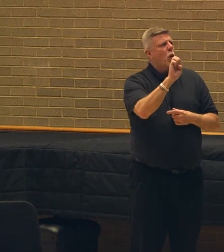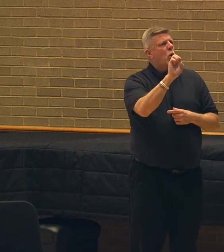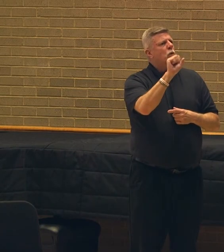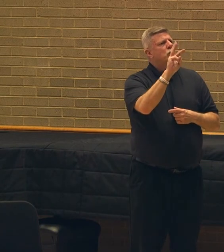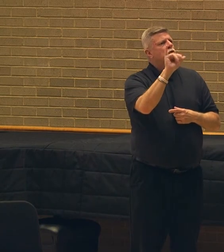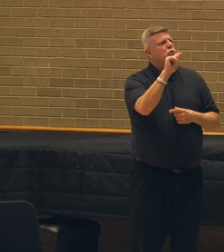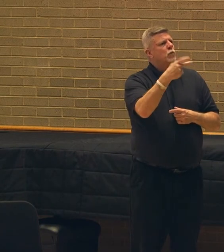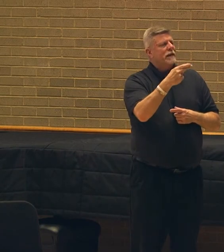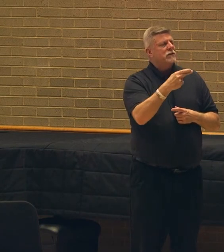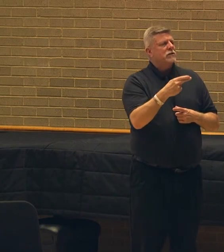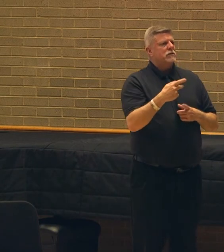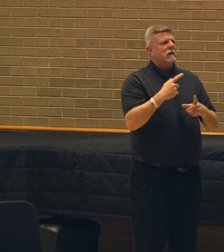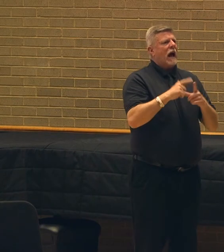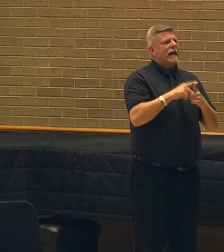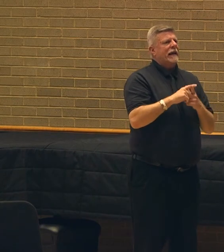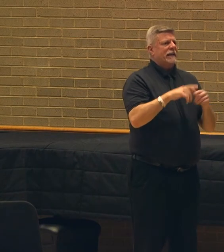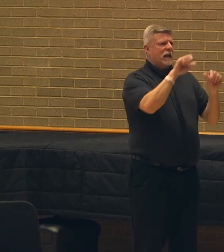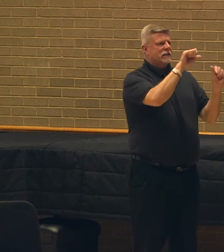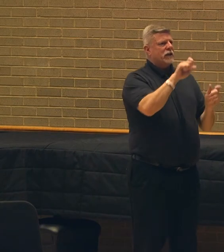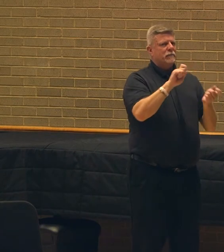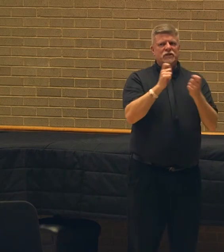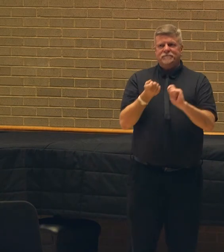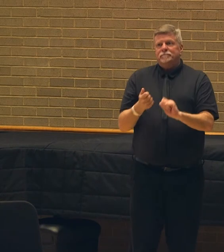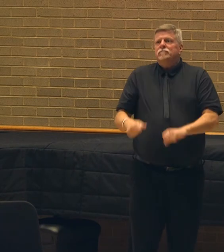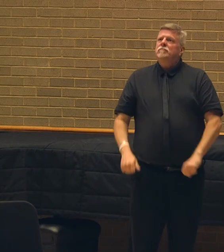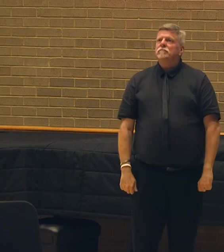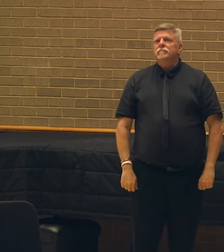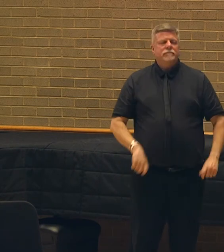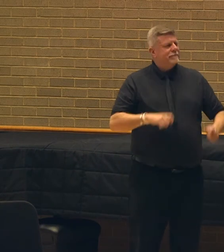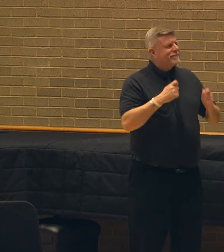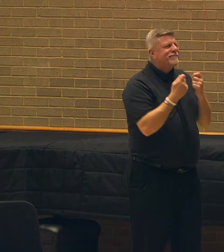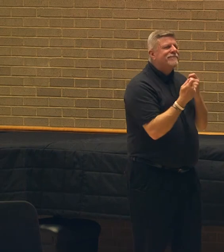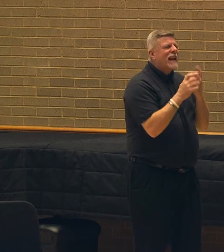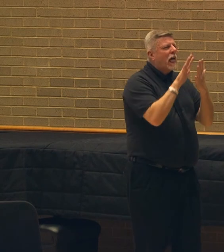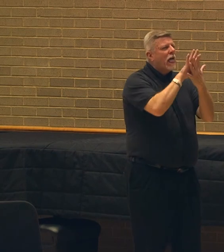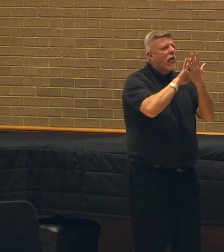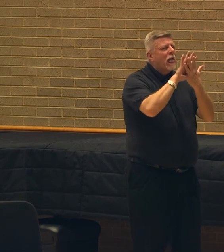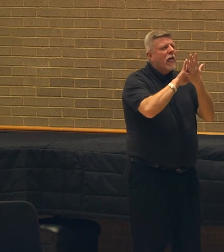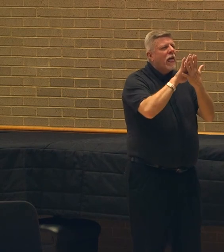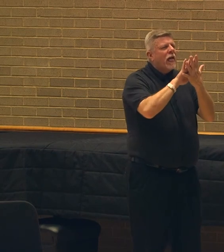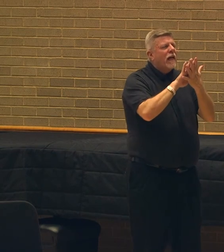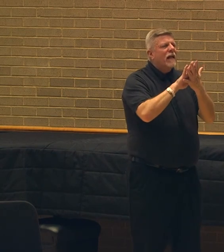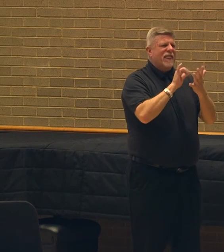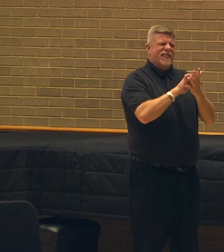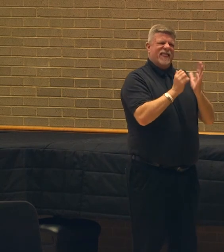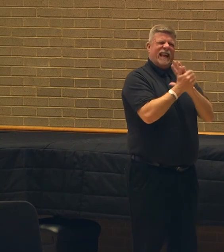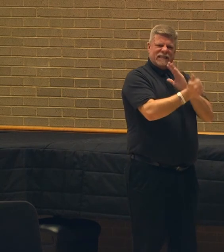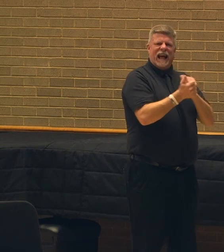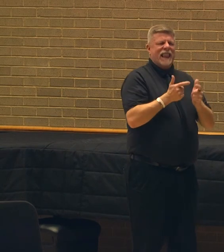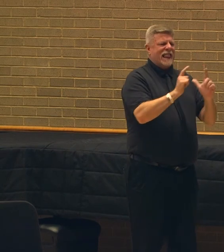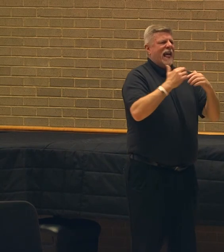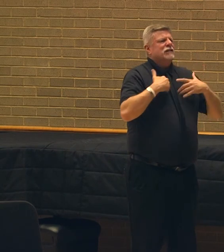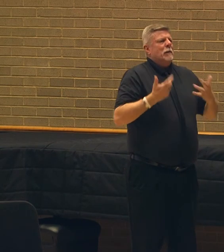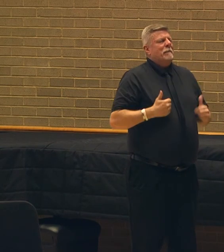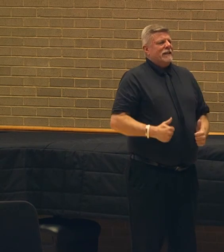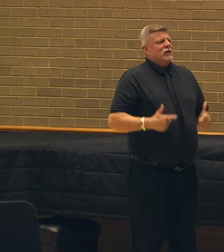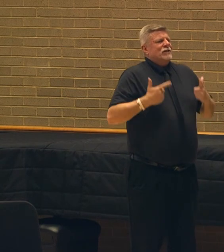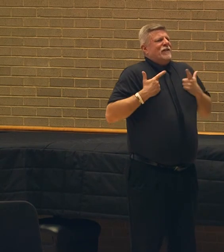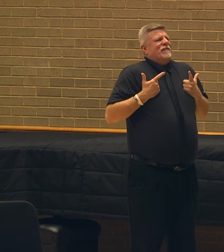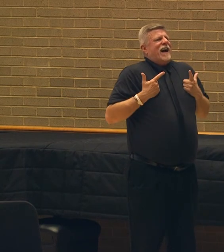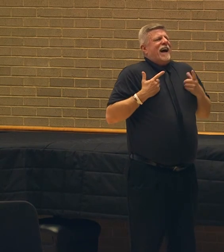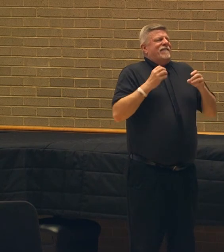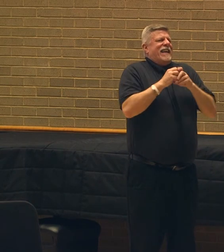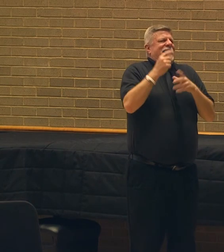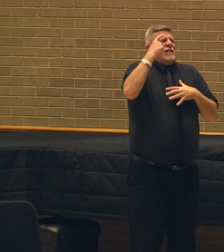ethnically ambiguous, and these very things have allowed me to survive in the minefields of the non-profit performing